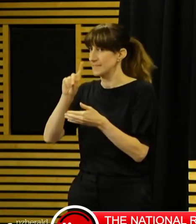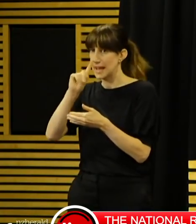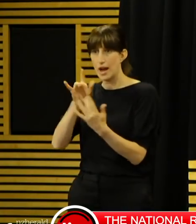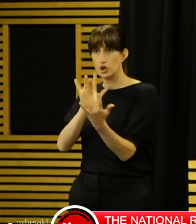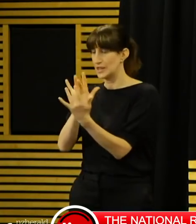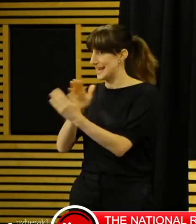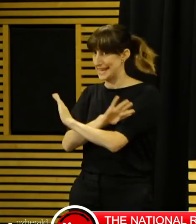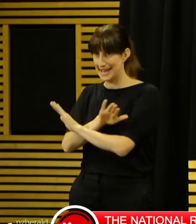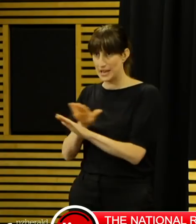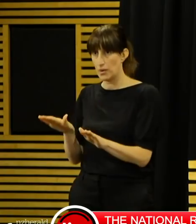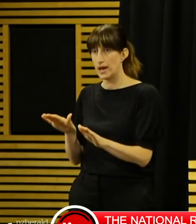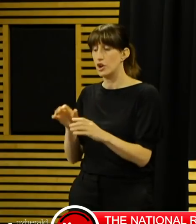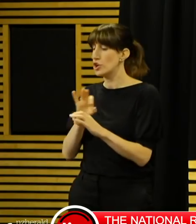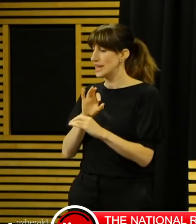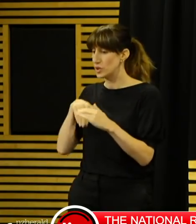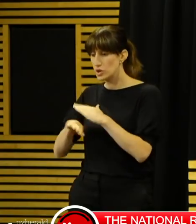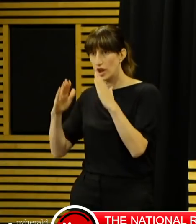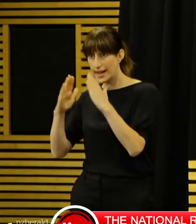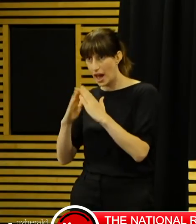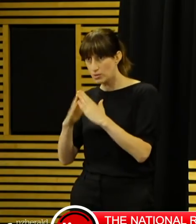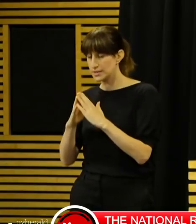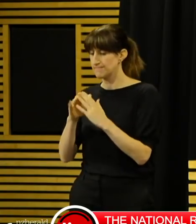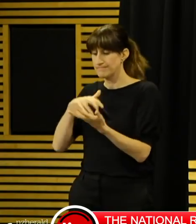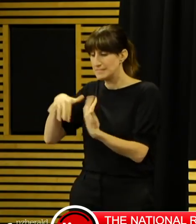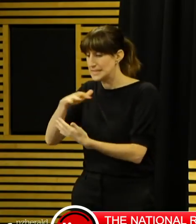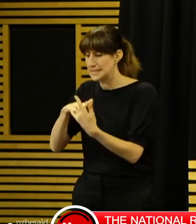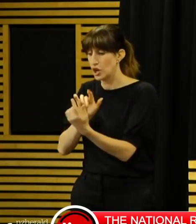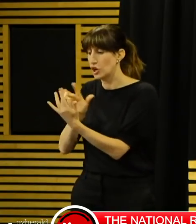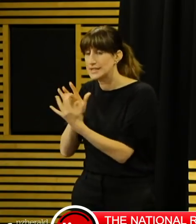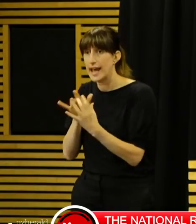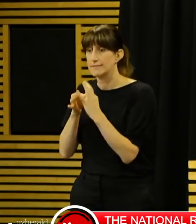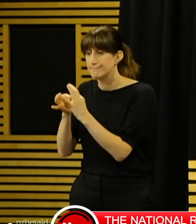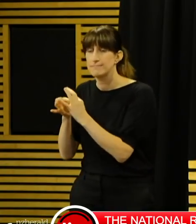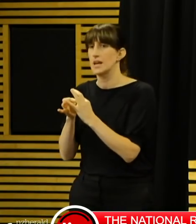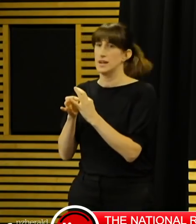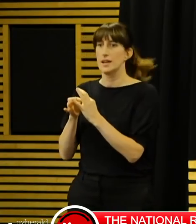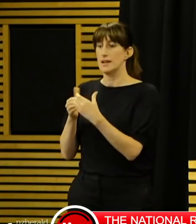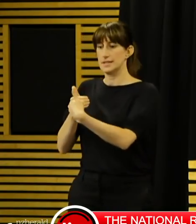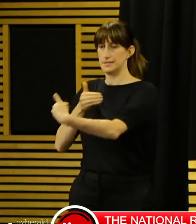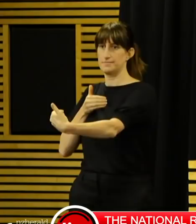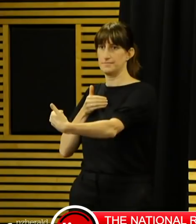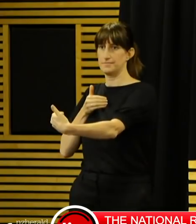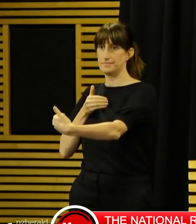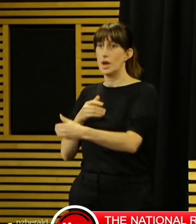other family and household members as well. We will continue to test people who need to be tested.